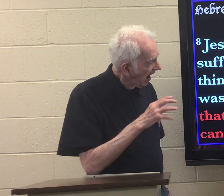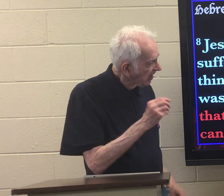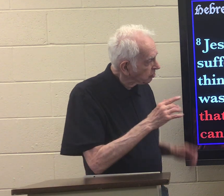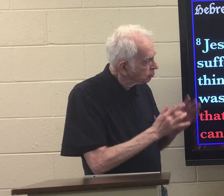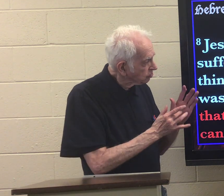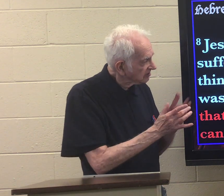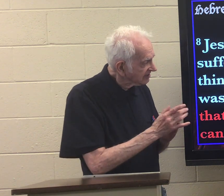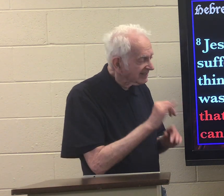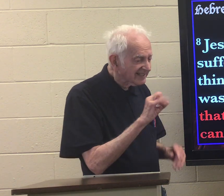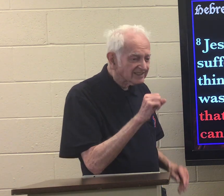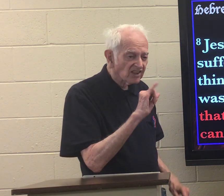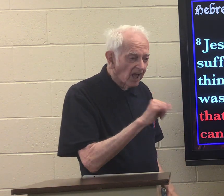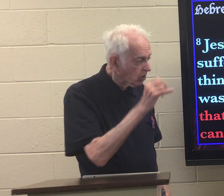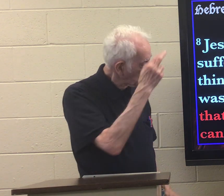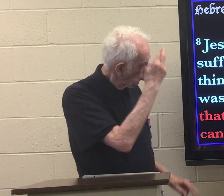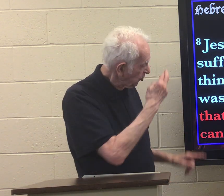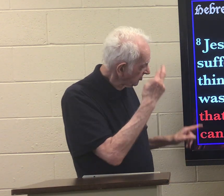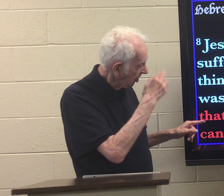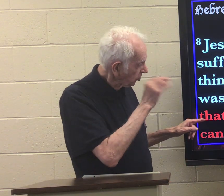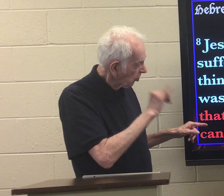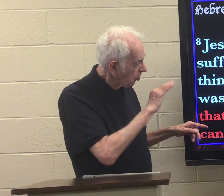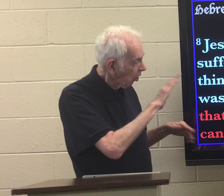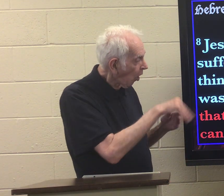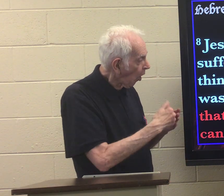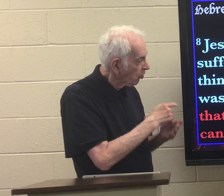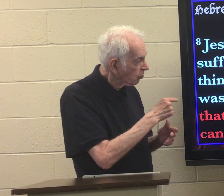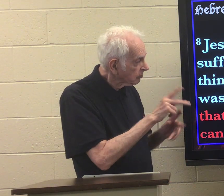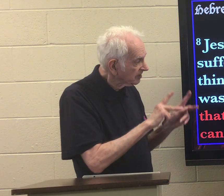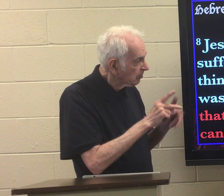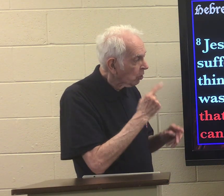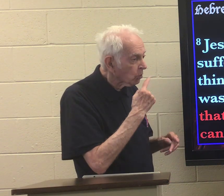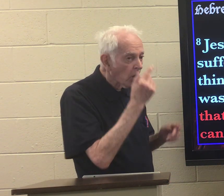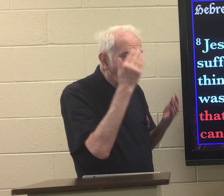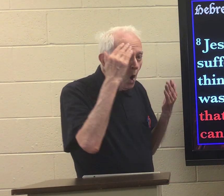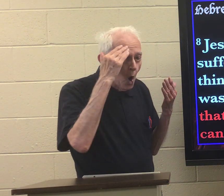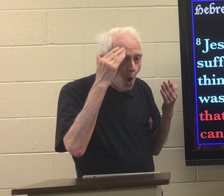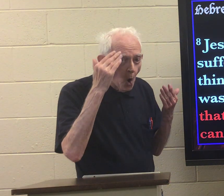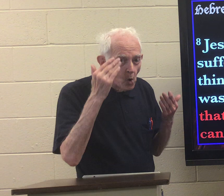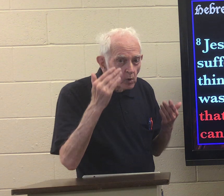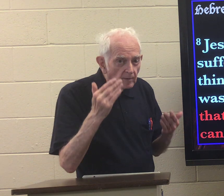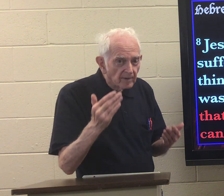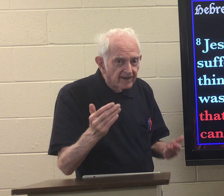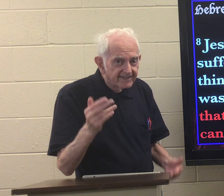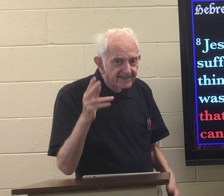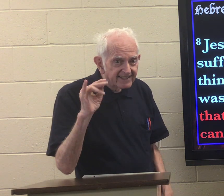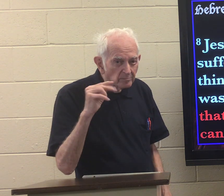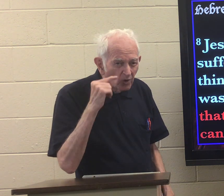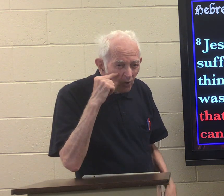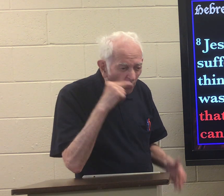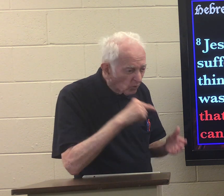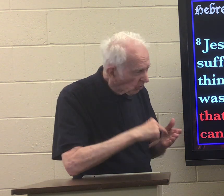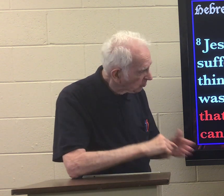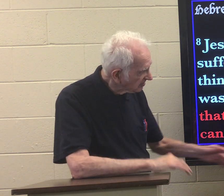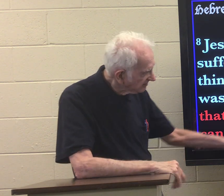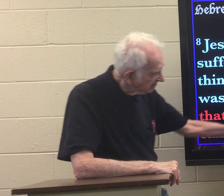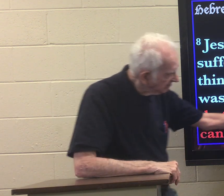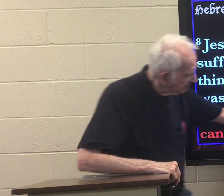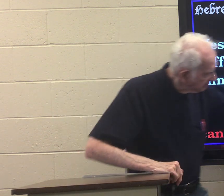and Jesus is the reason that all those people who obey him notice it says